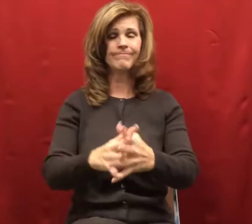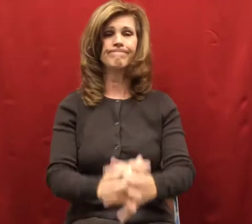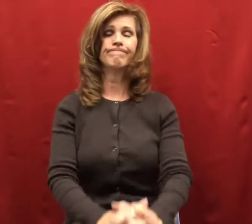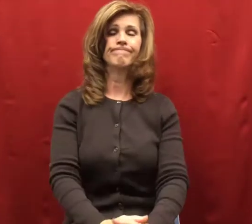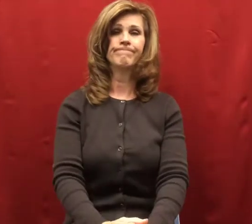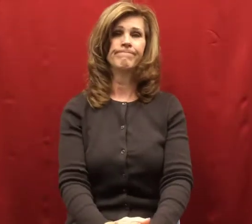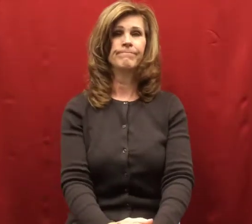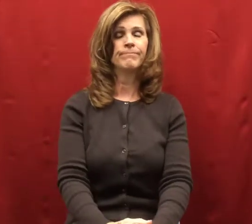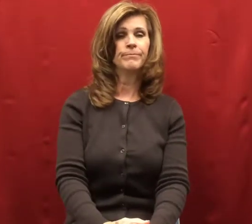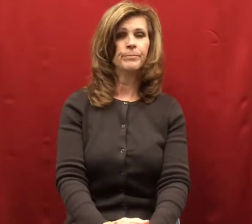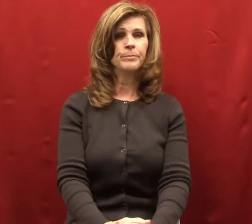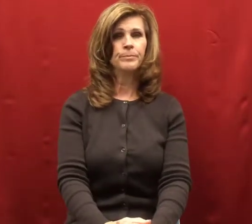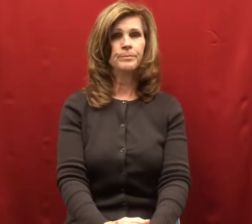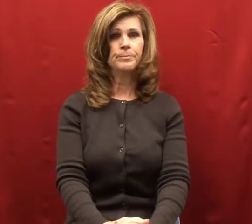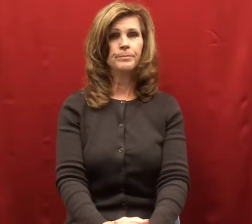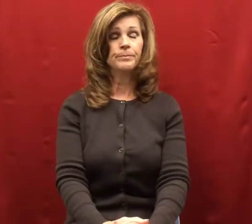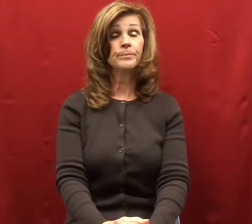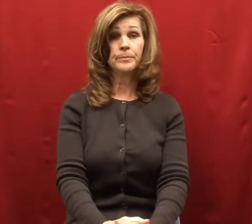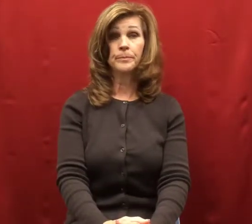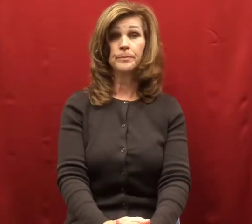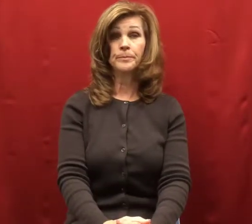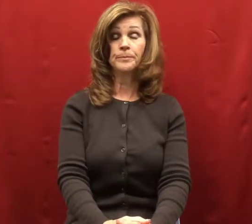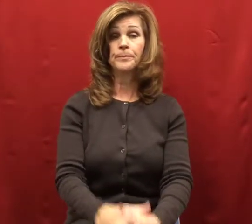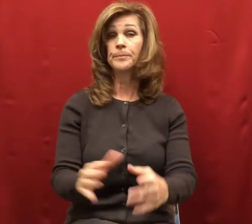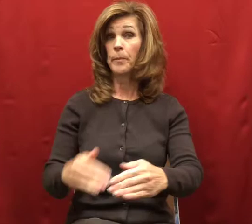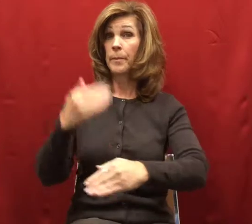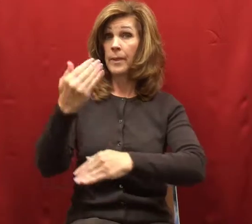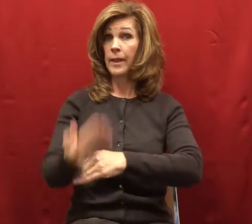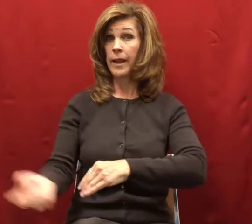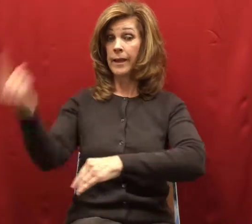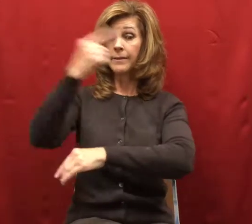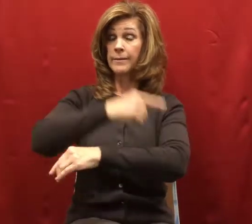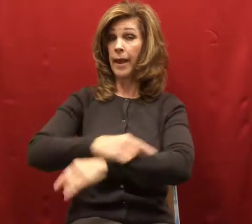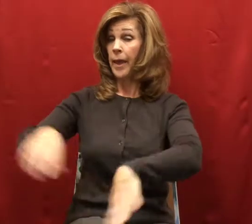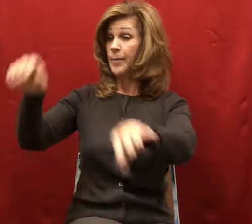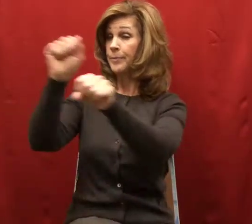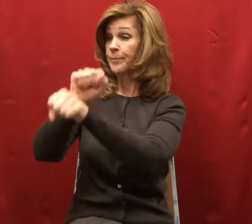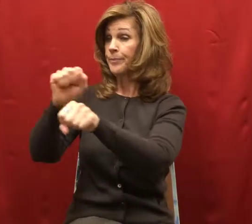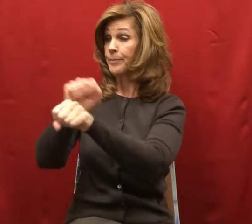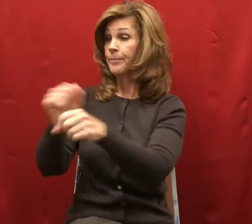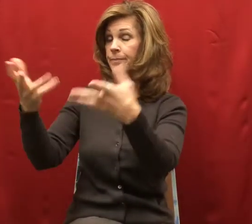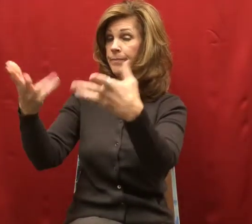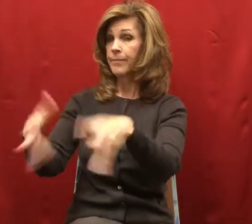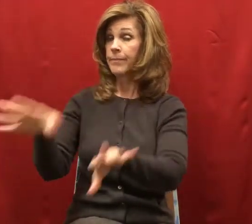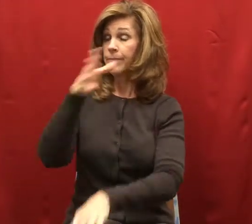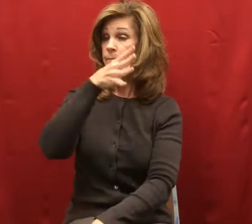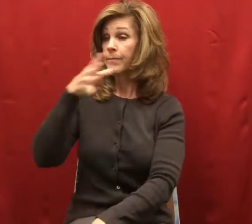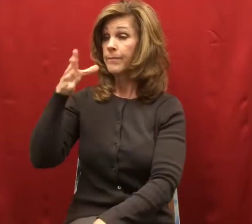At the end of the next day, the farmer gave Willy a jug of milk.